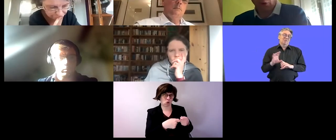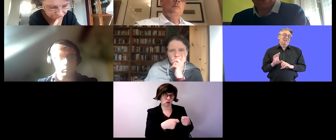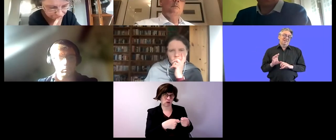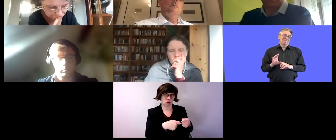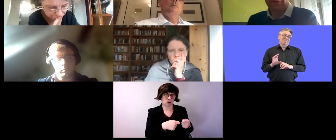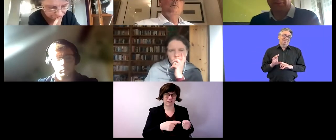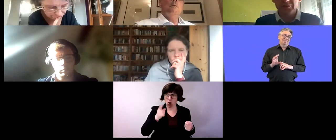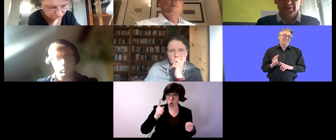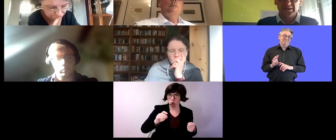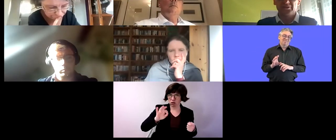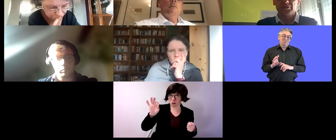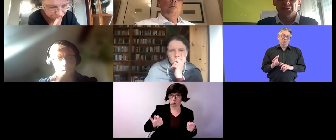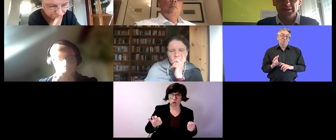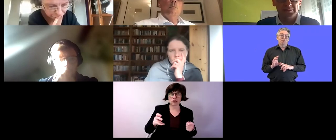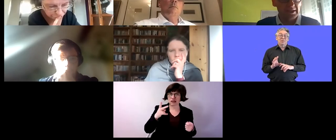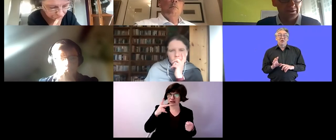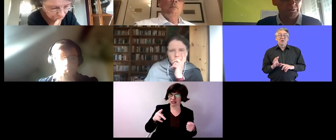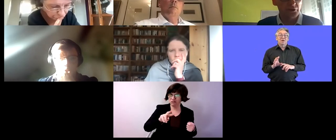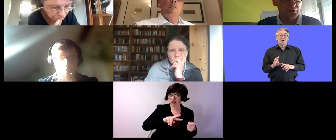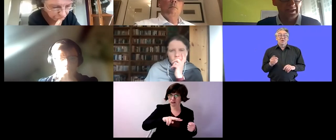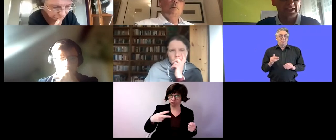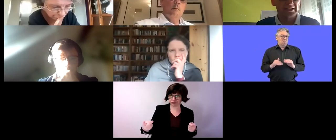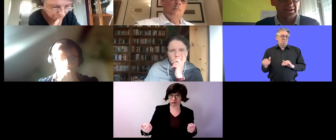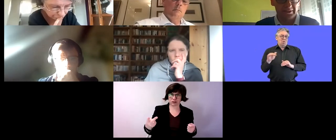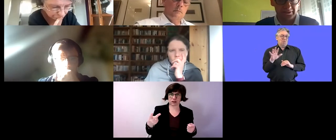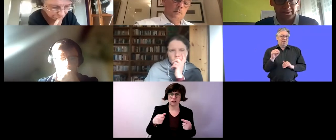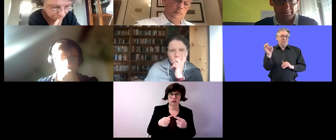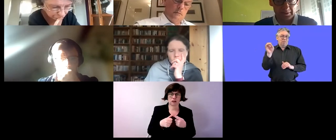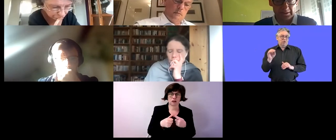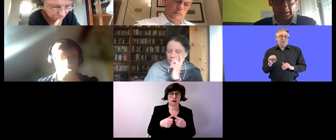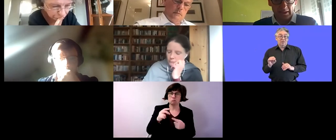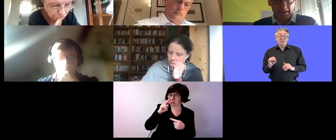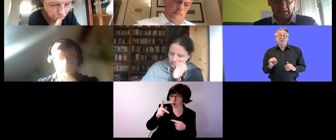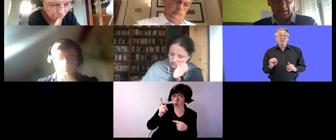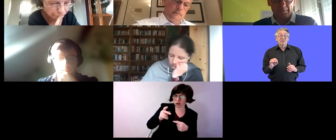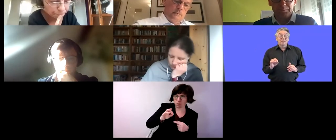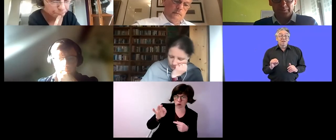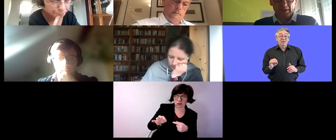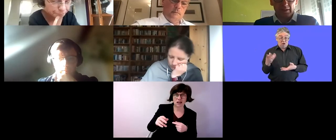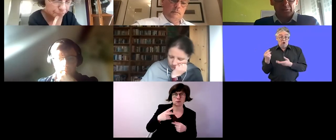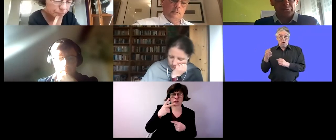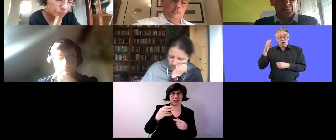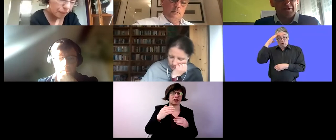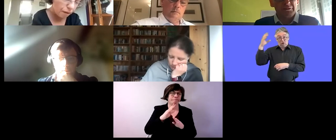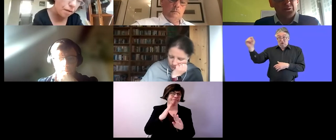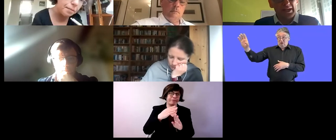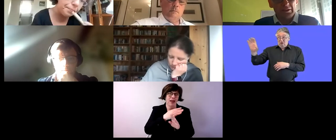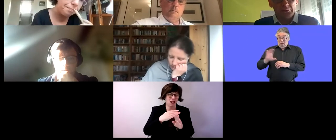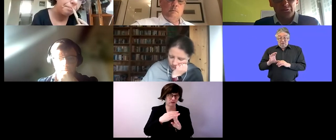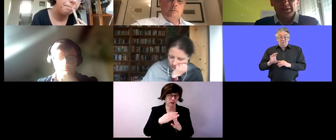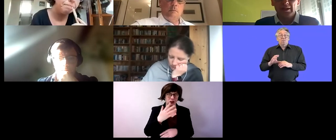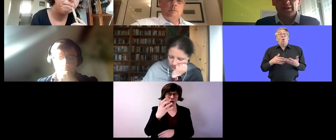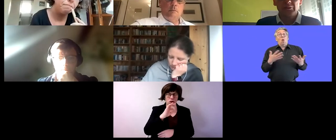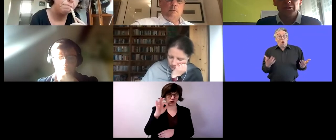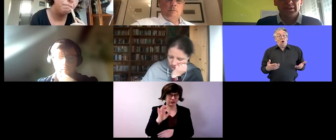so more than 50 percent is generated by commercial activities um so we are quite